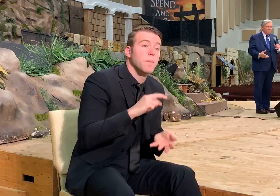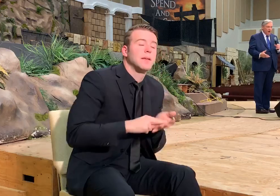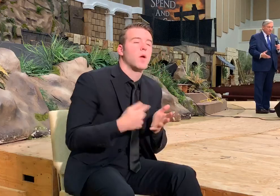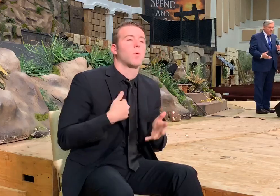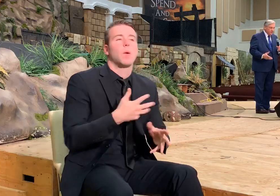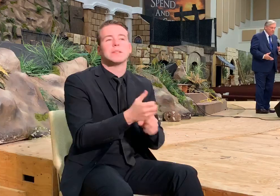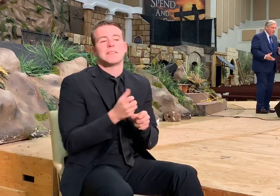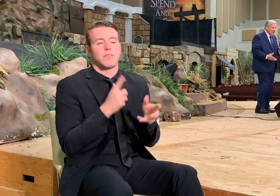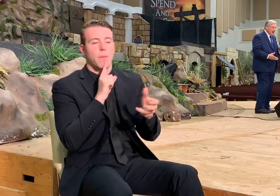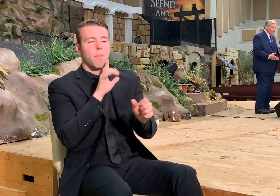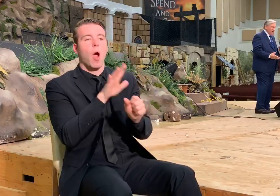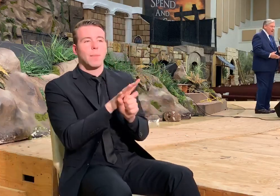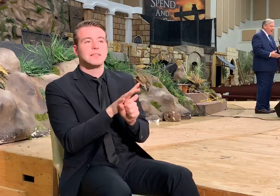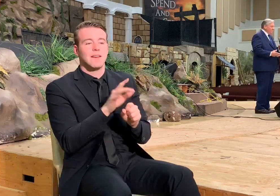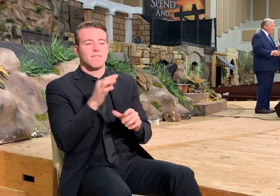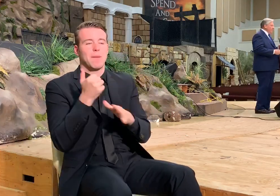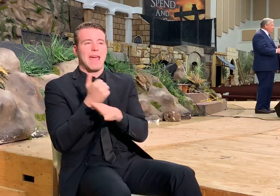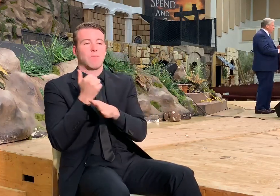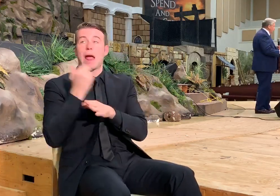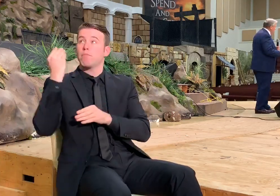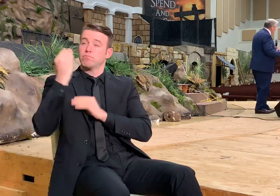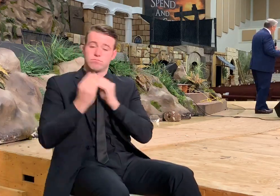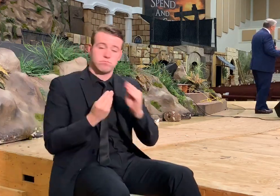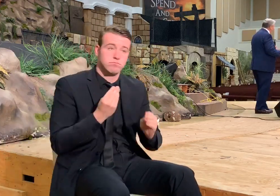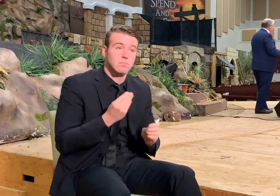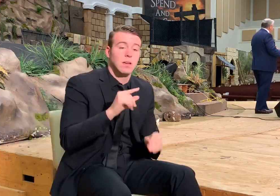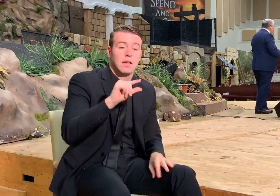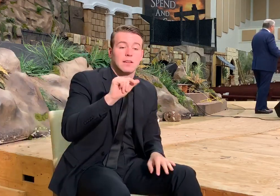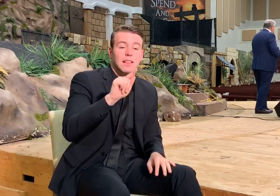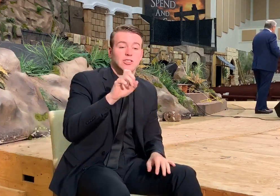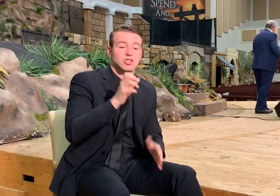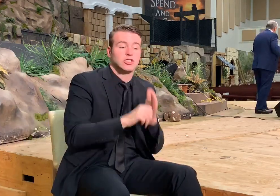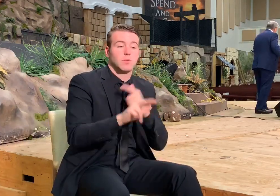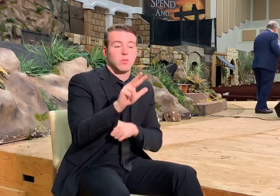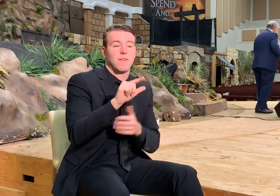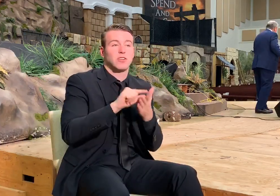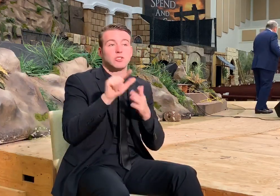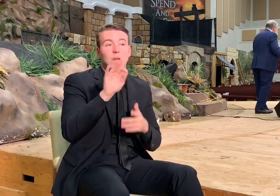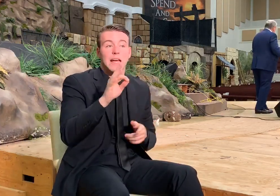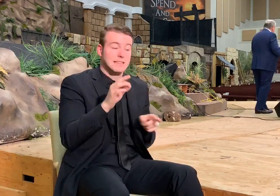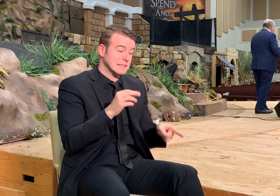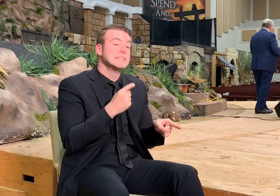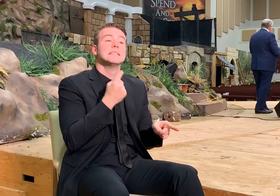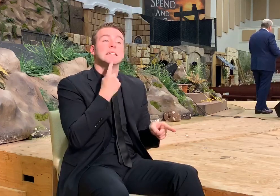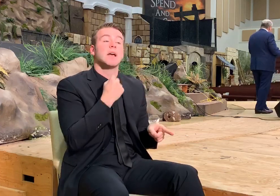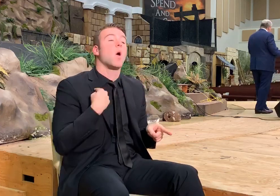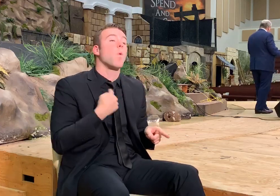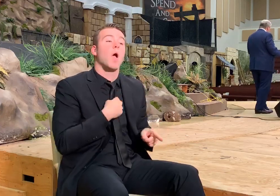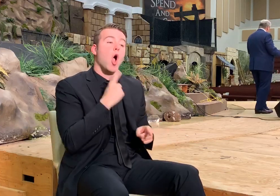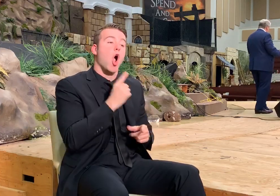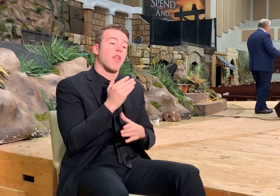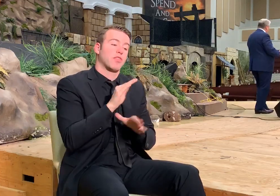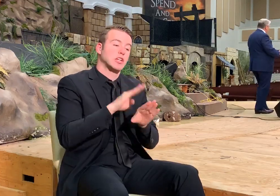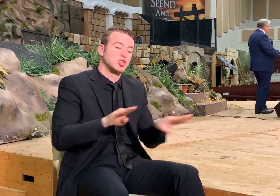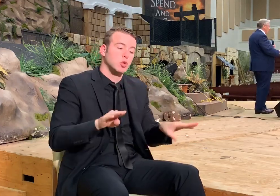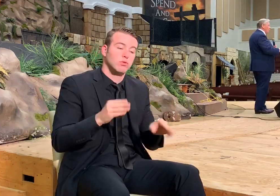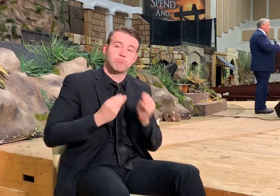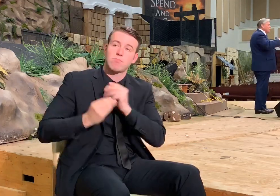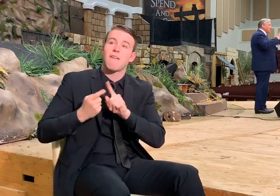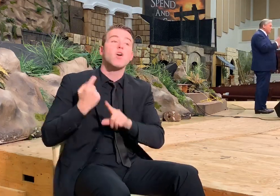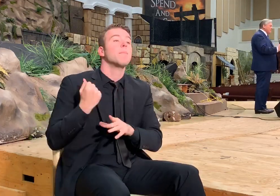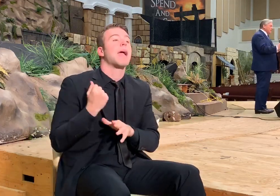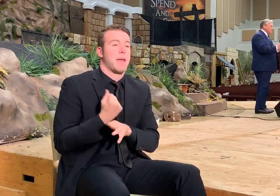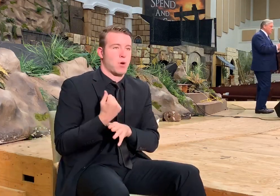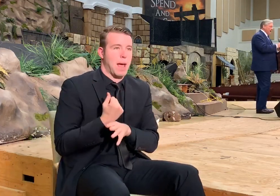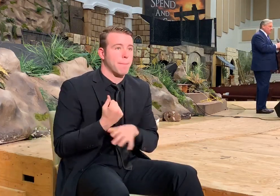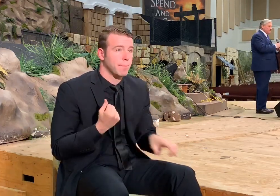received the promises of Abraham. Galatians 3 and verse tells us that we are the children of Abraham. And so